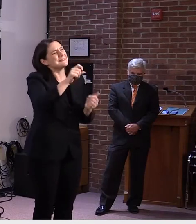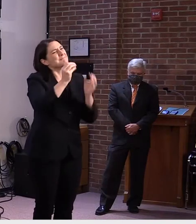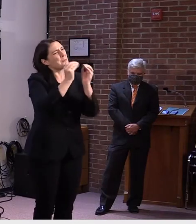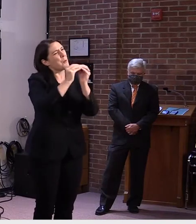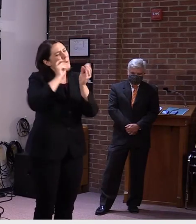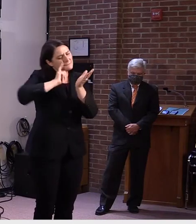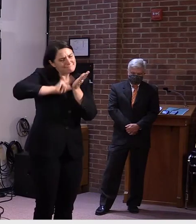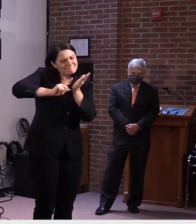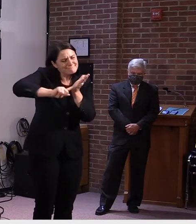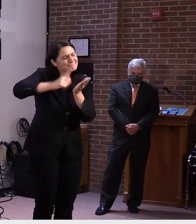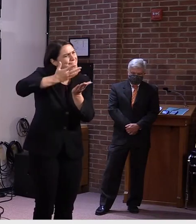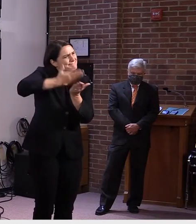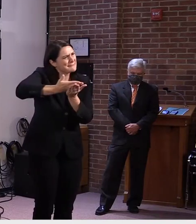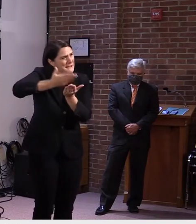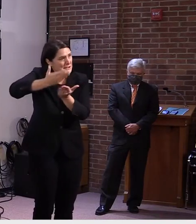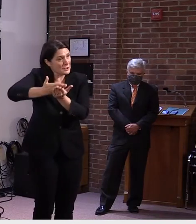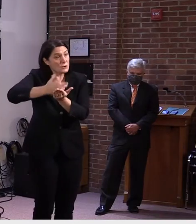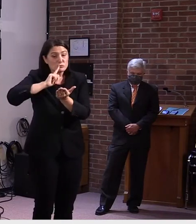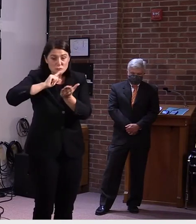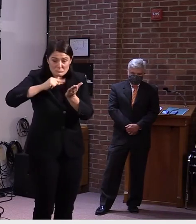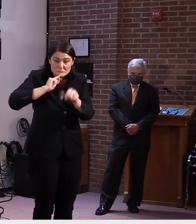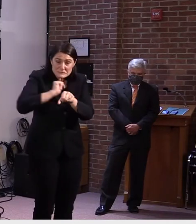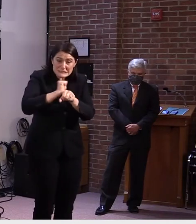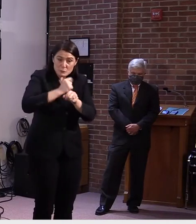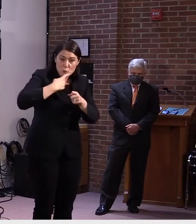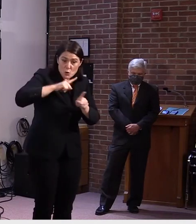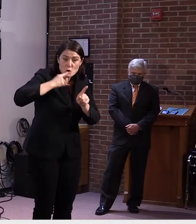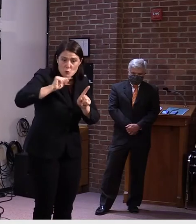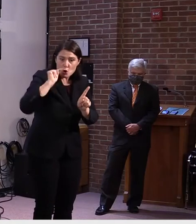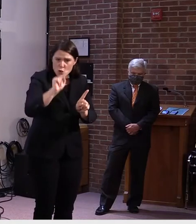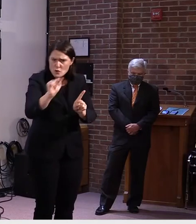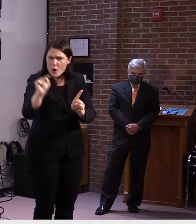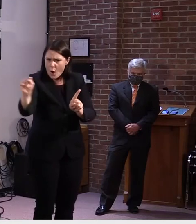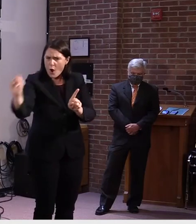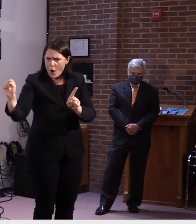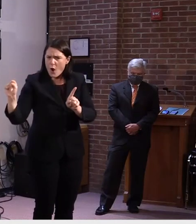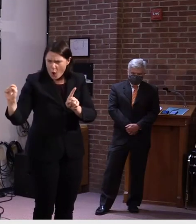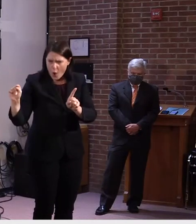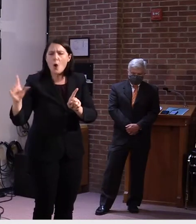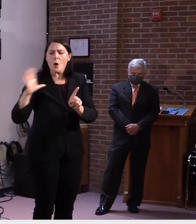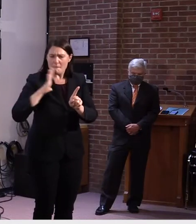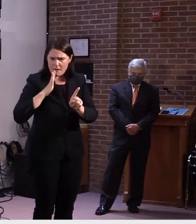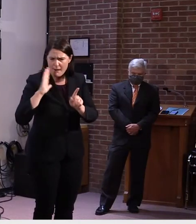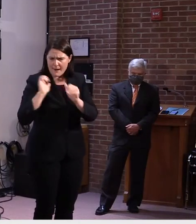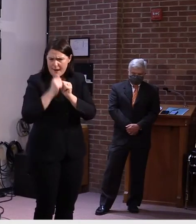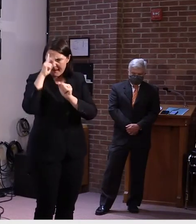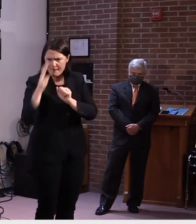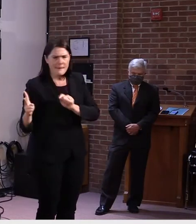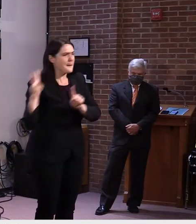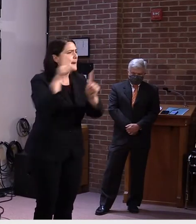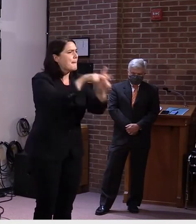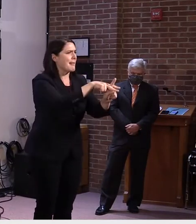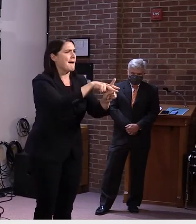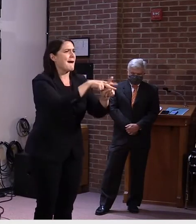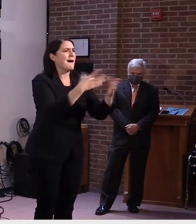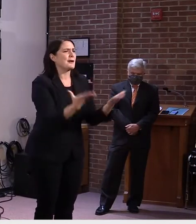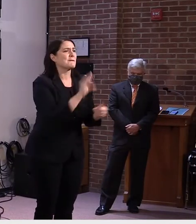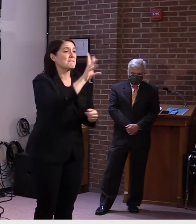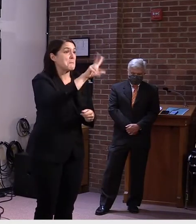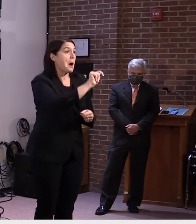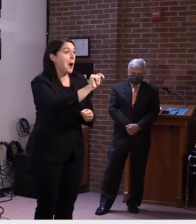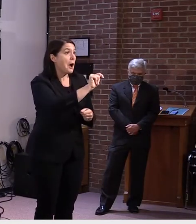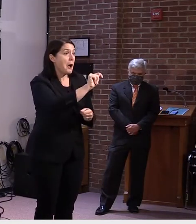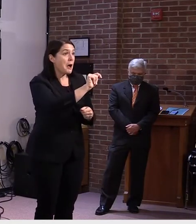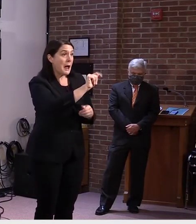uh, how it performs but also what circumstances it should be used in. Uh, and then see if it then fills a niche